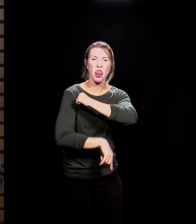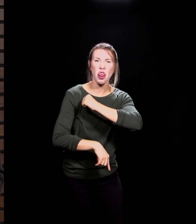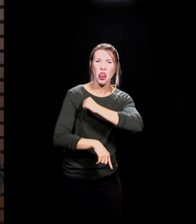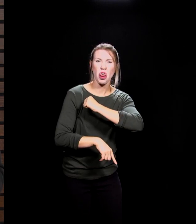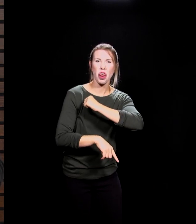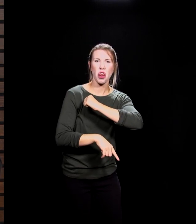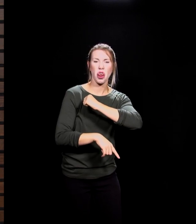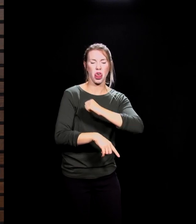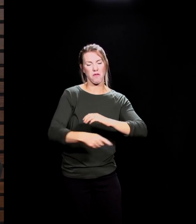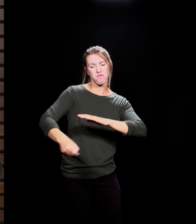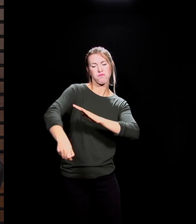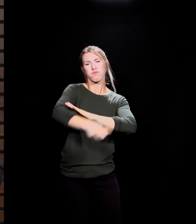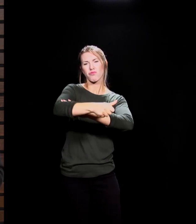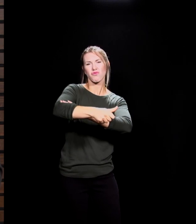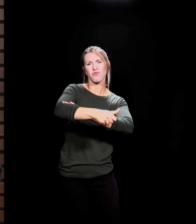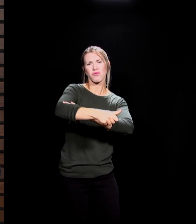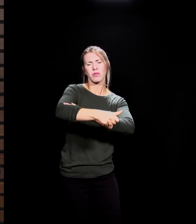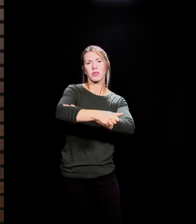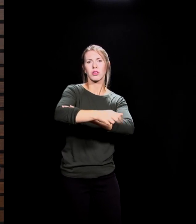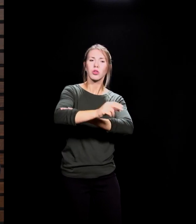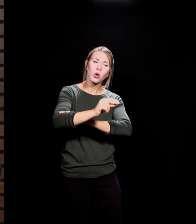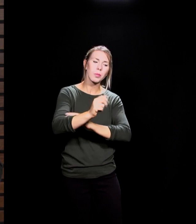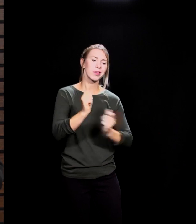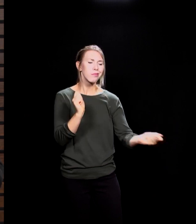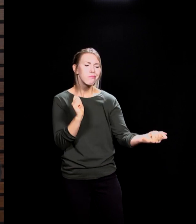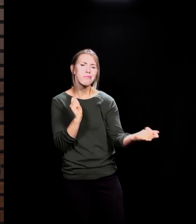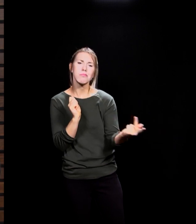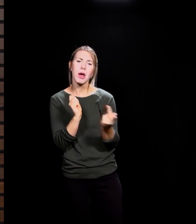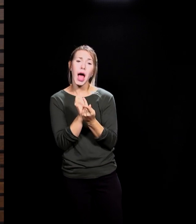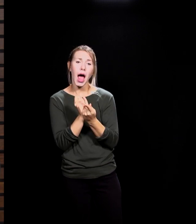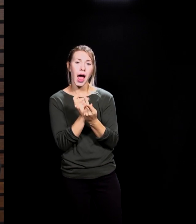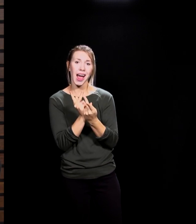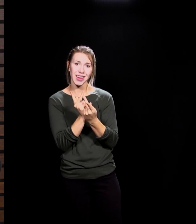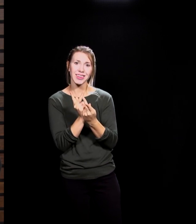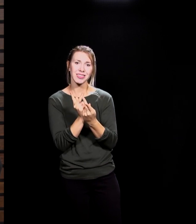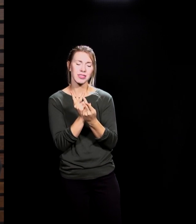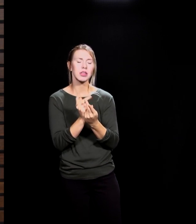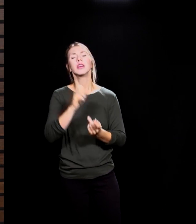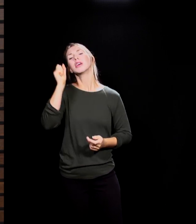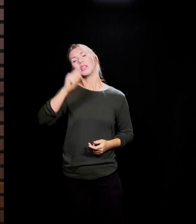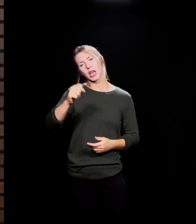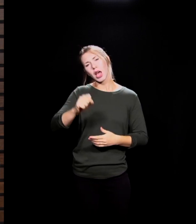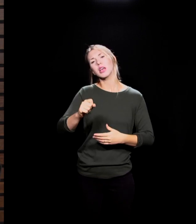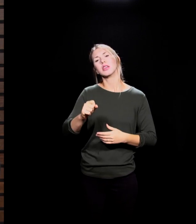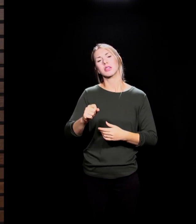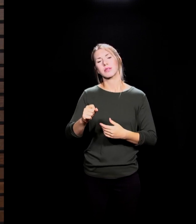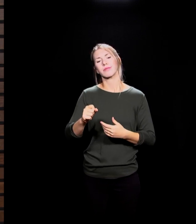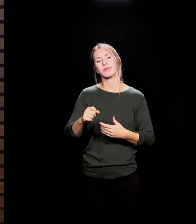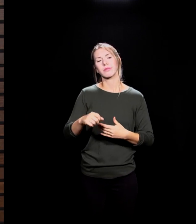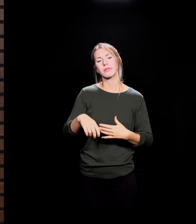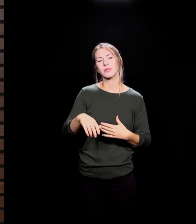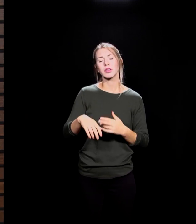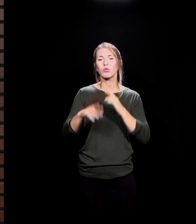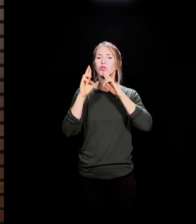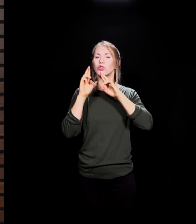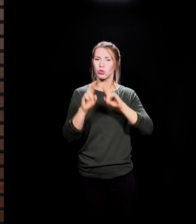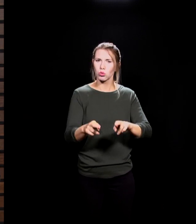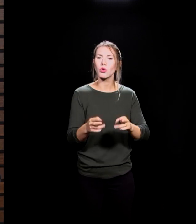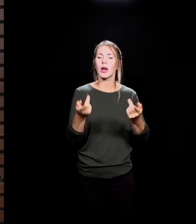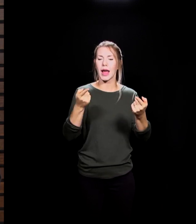of my presence, but to bring you back to me. Yes, there's consequences involved, but there's hope revealed. When God says, where are you, he comes